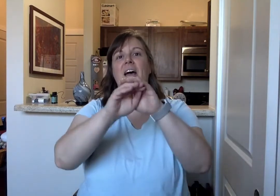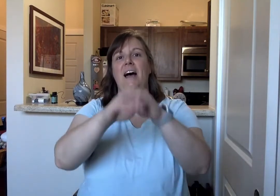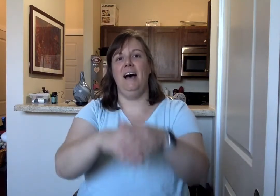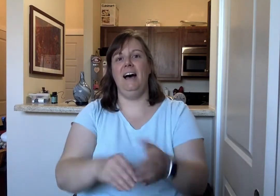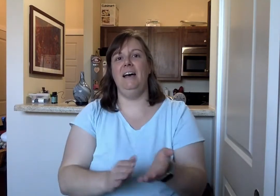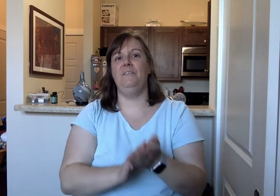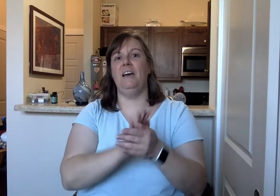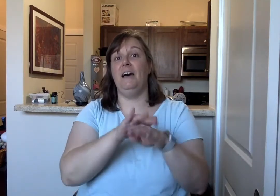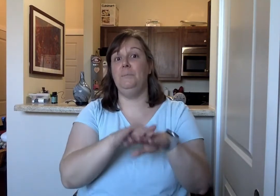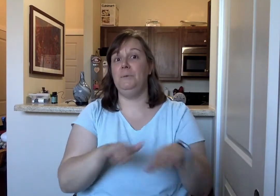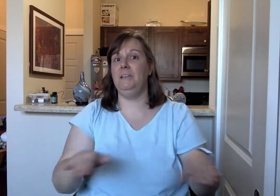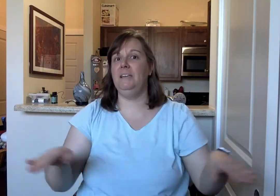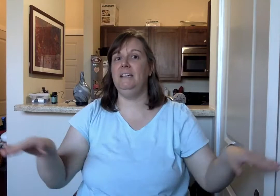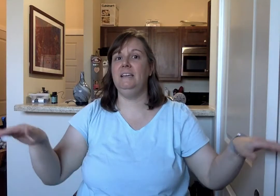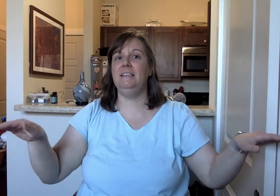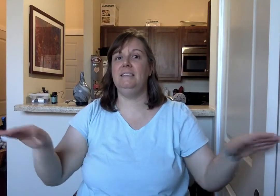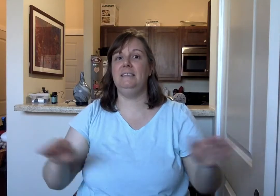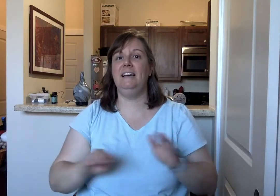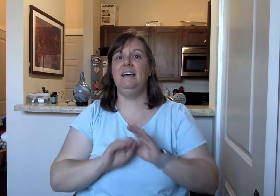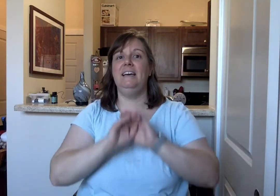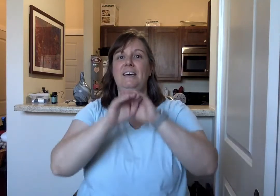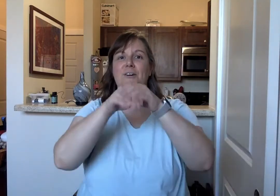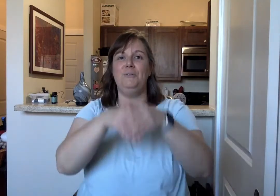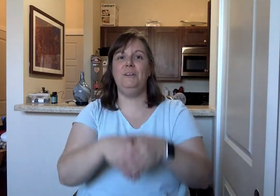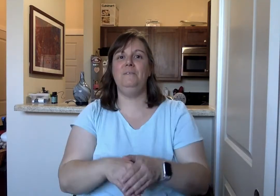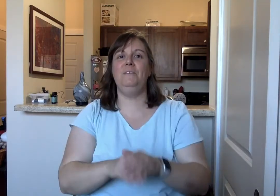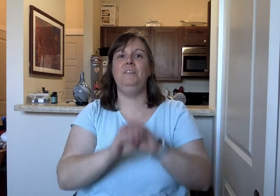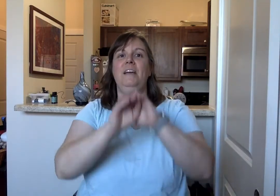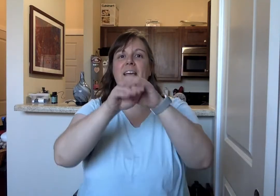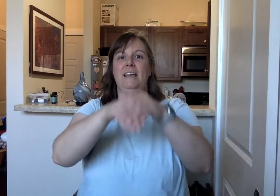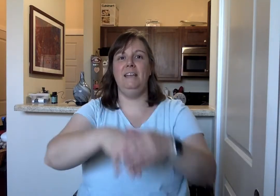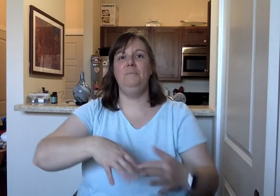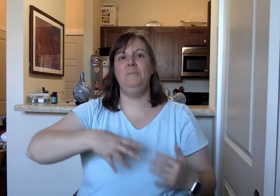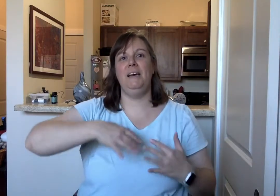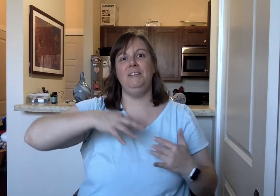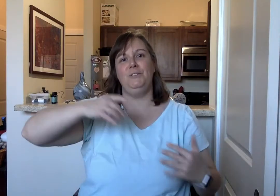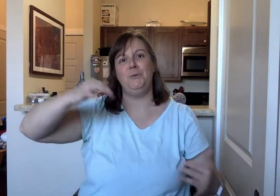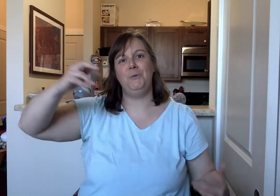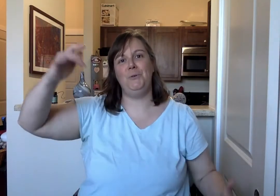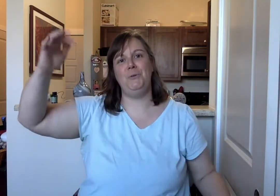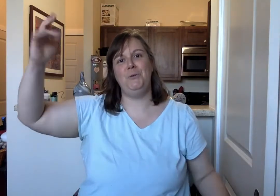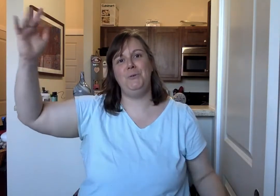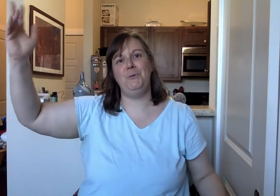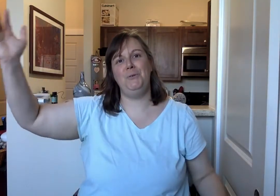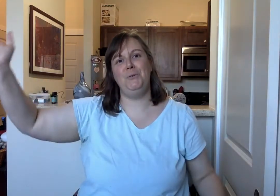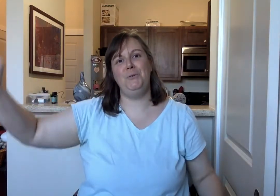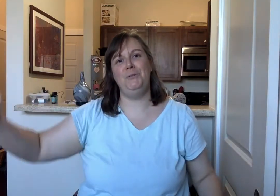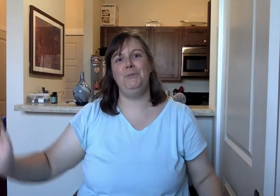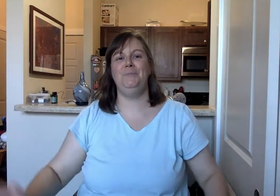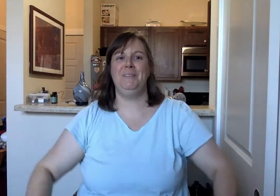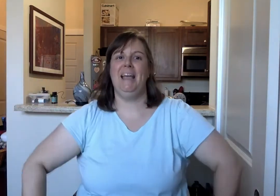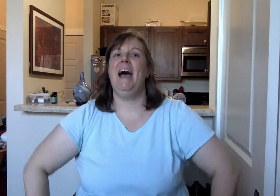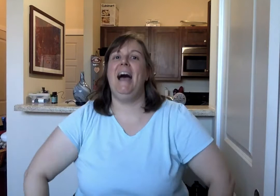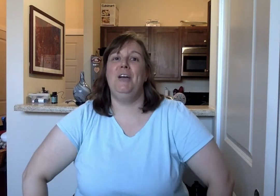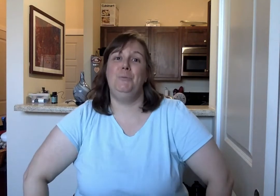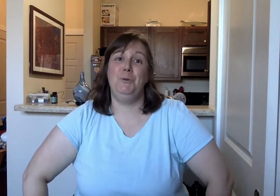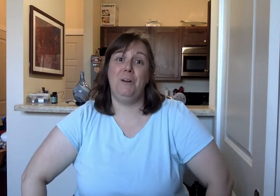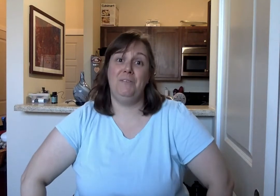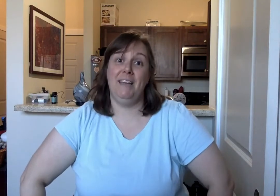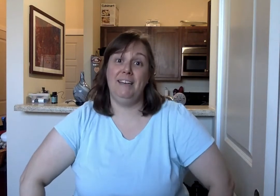I've got peace like a river in my soul. I hope you are finding